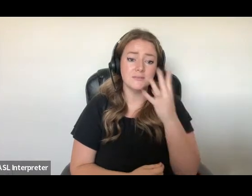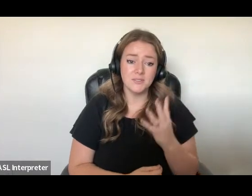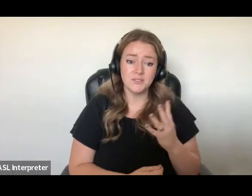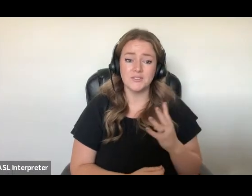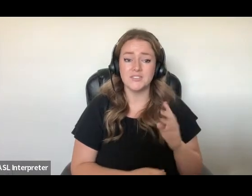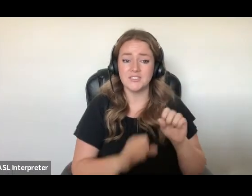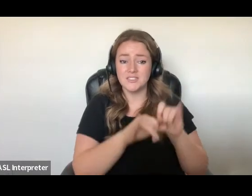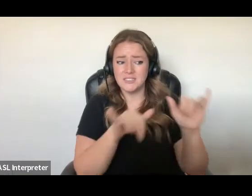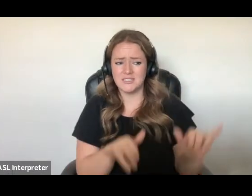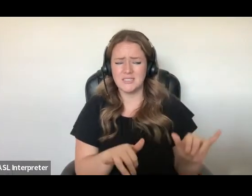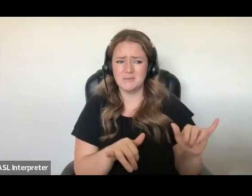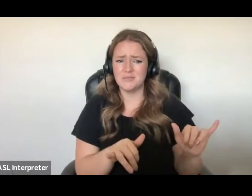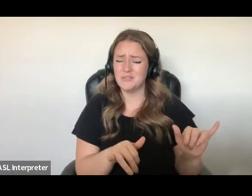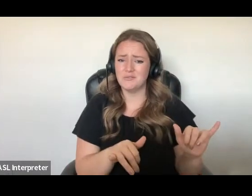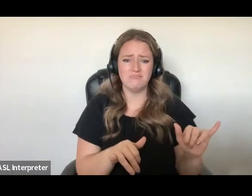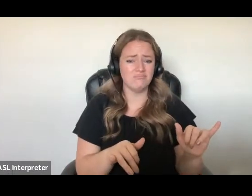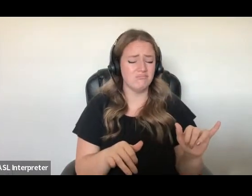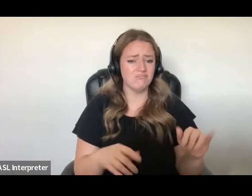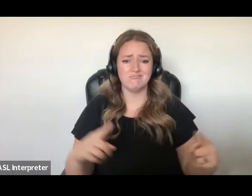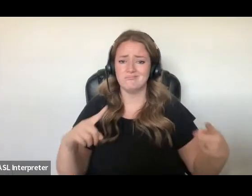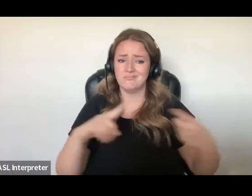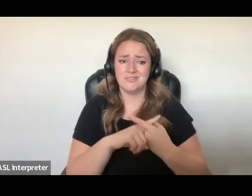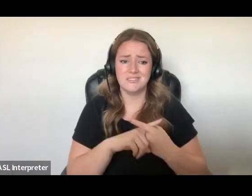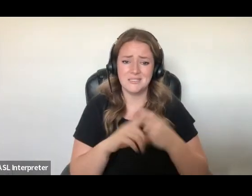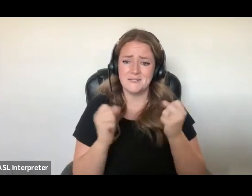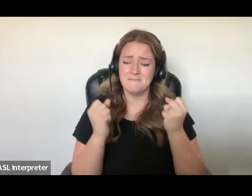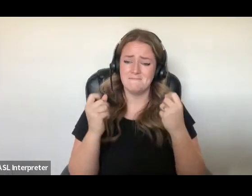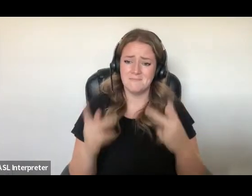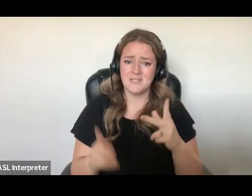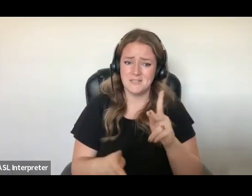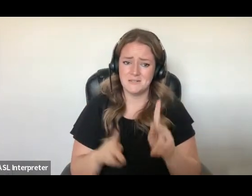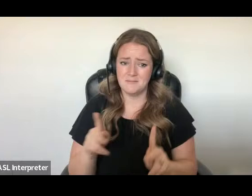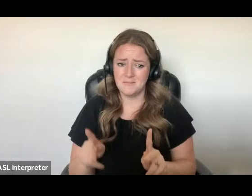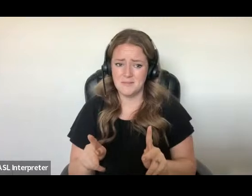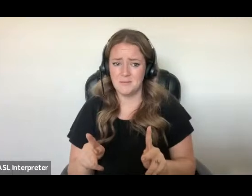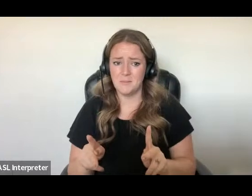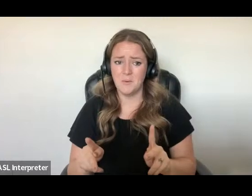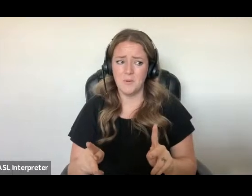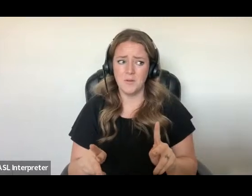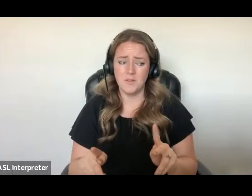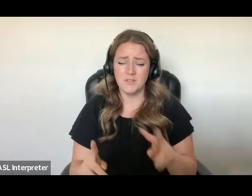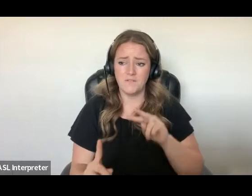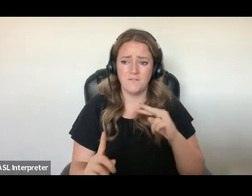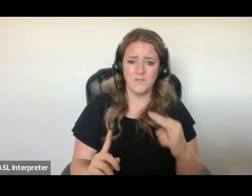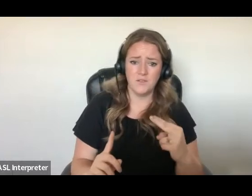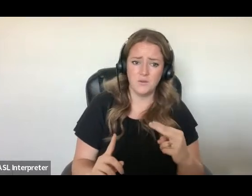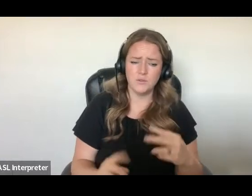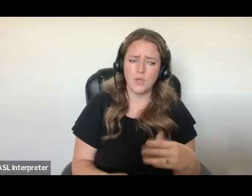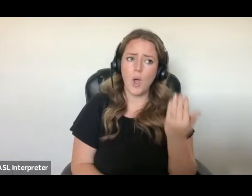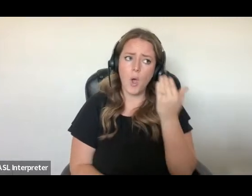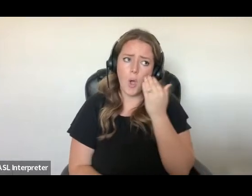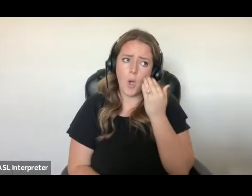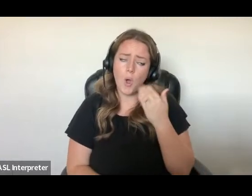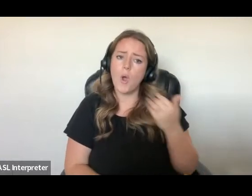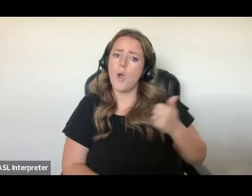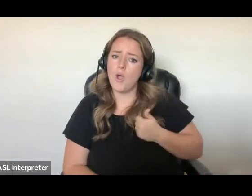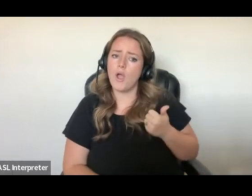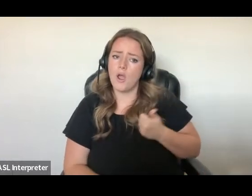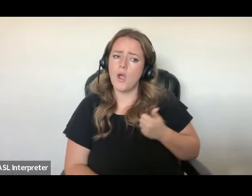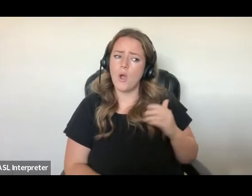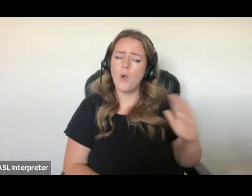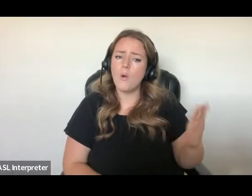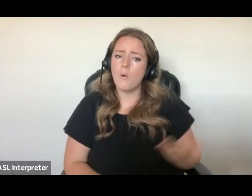contradiction to the image many Canadians and people around the world have of this country as a welcoming multicultural safe haven.